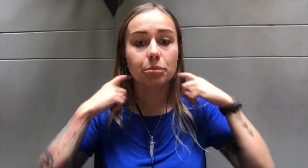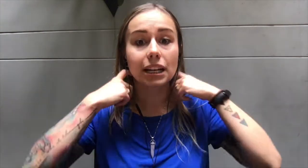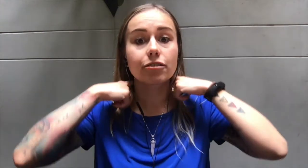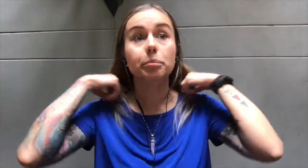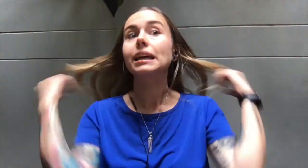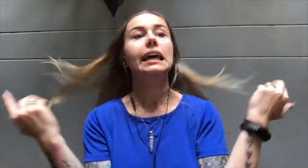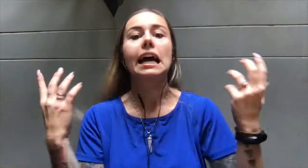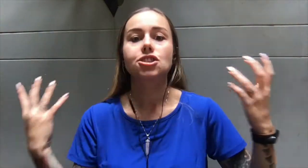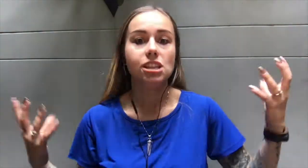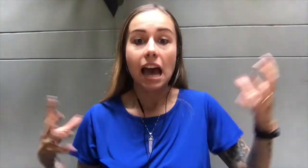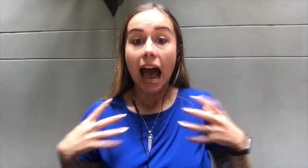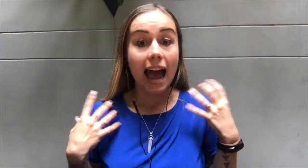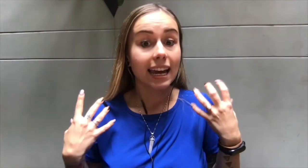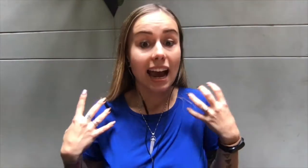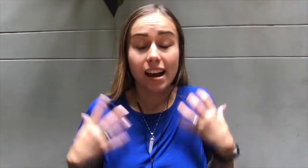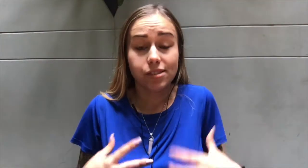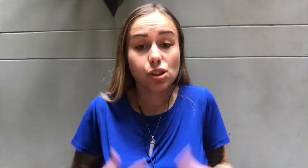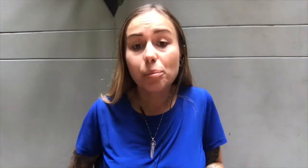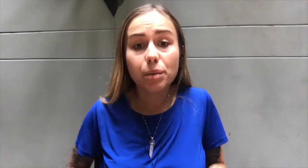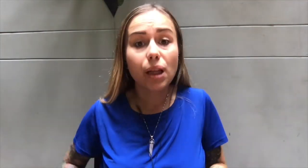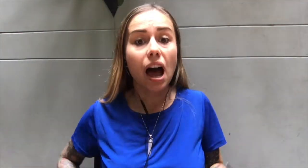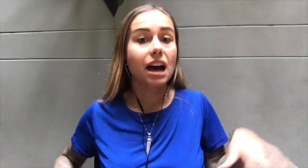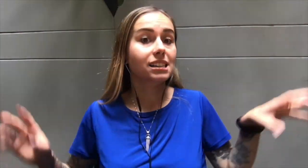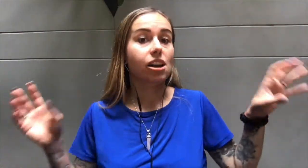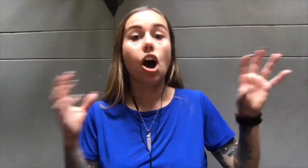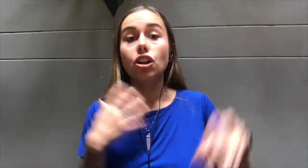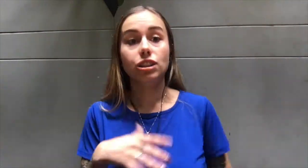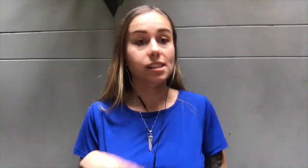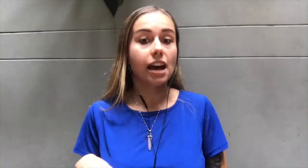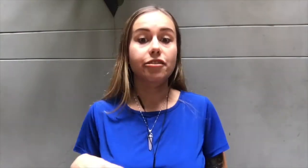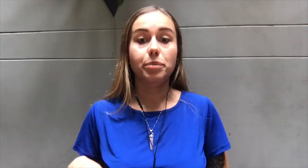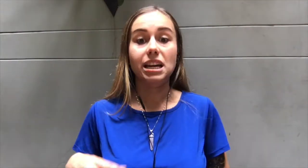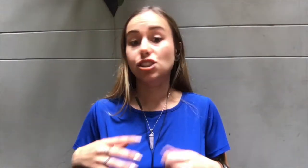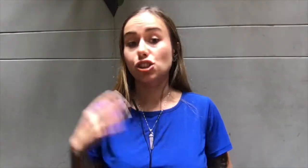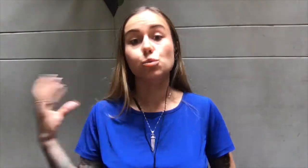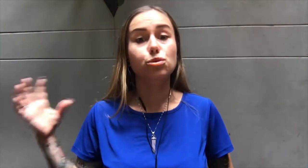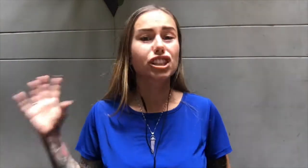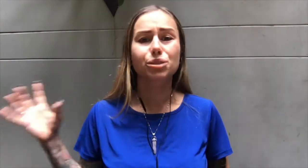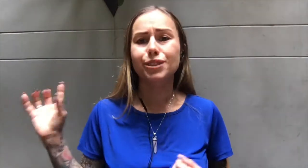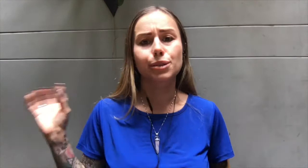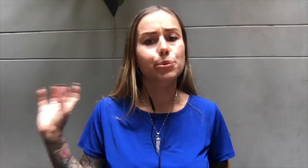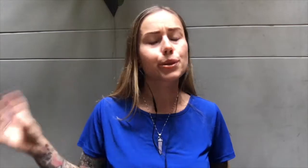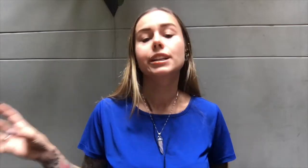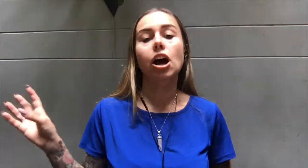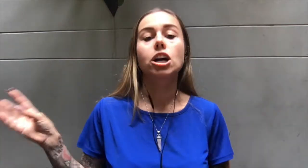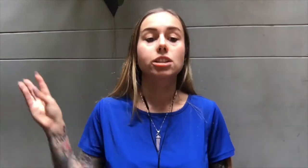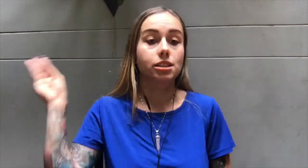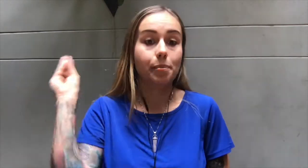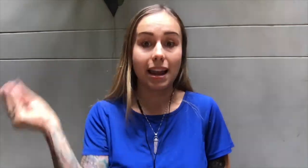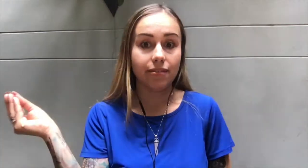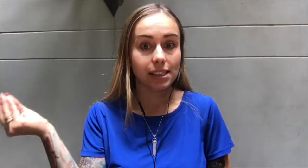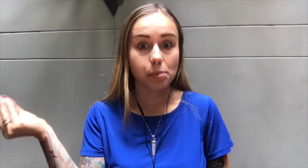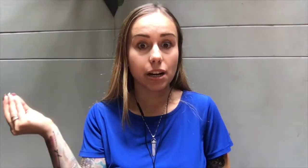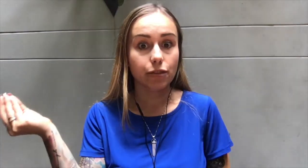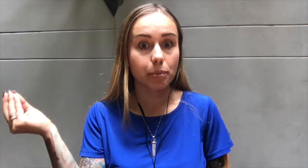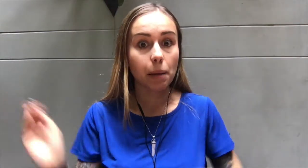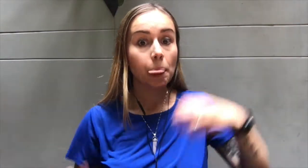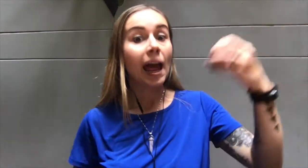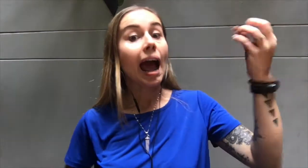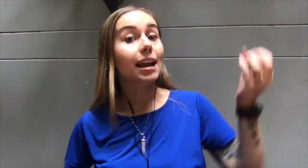money for me. Like I just, I have so many blocks all inside of me. It's just really, really, really, really hard to manifest money for me. And